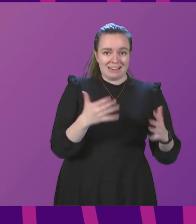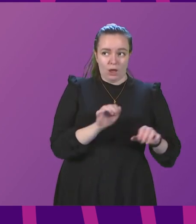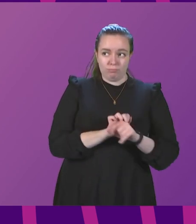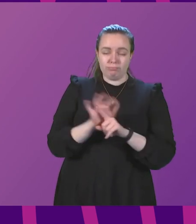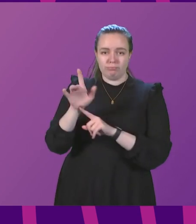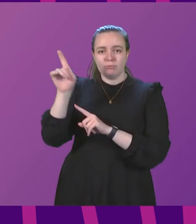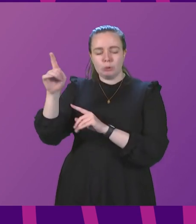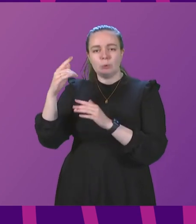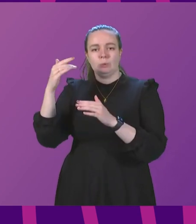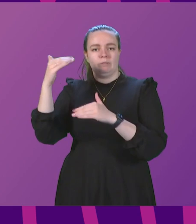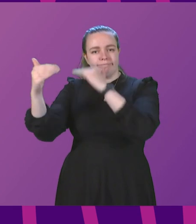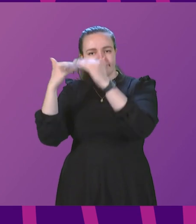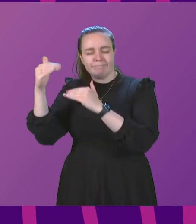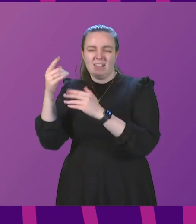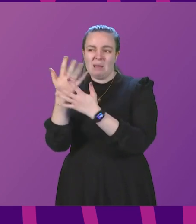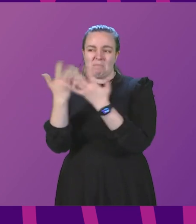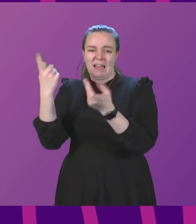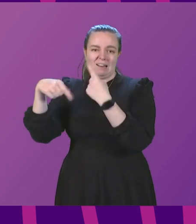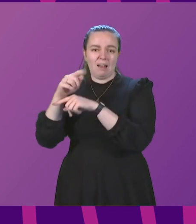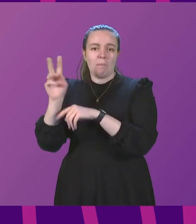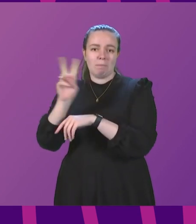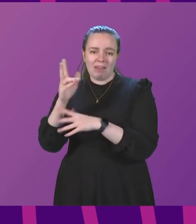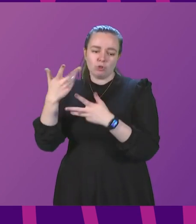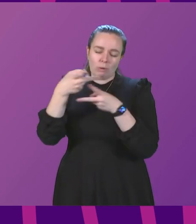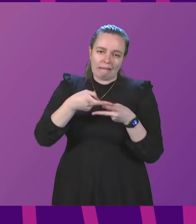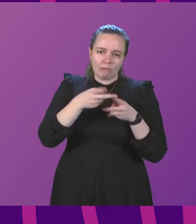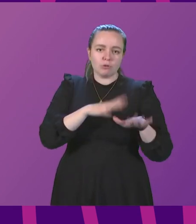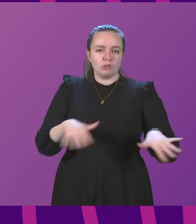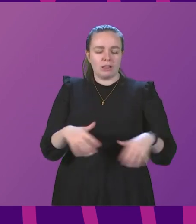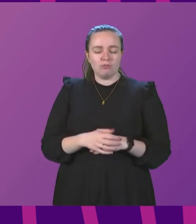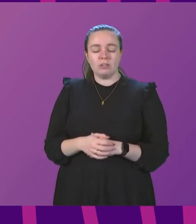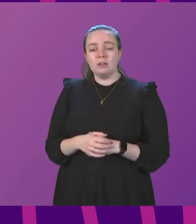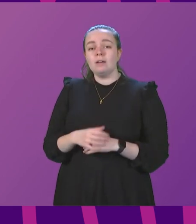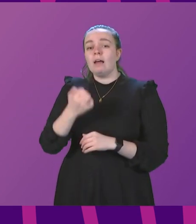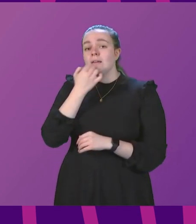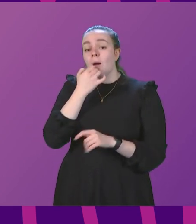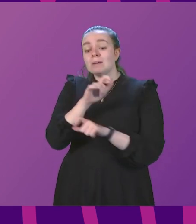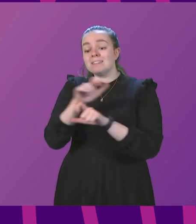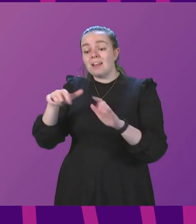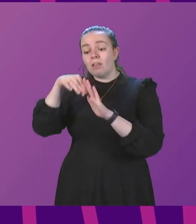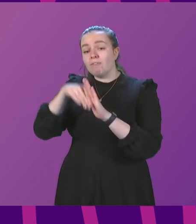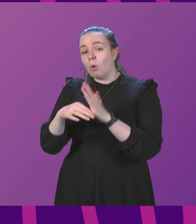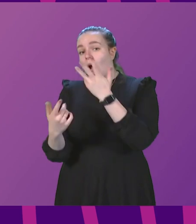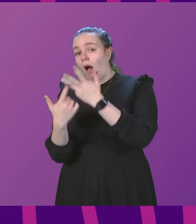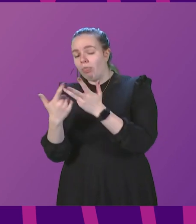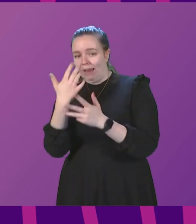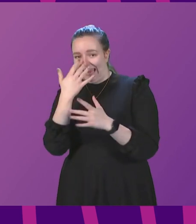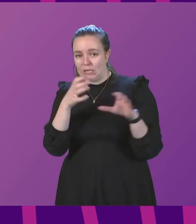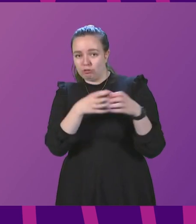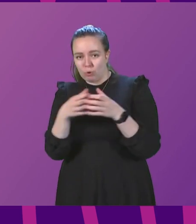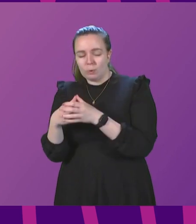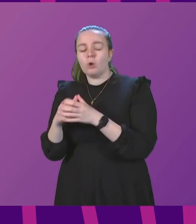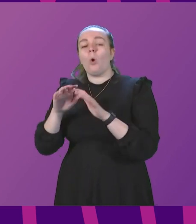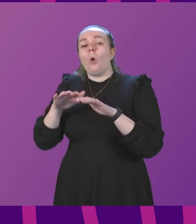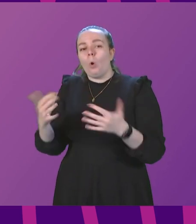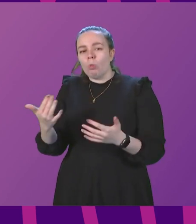that age group, many of whom, of course, are parents or carers. Case numbers are still falling in all other age groups, although they